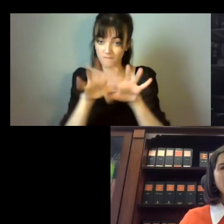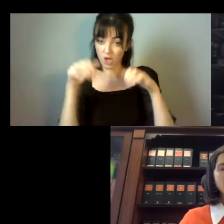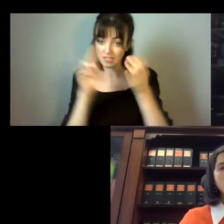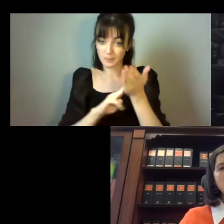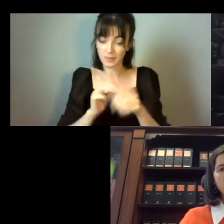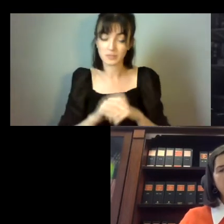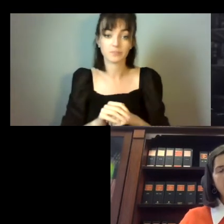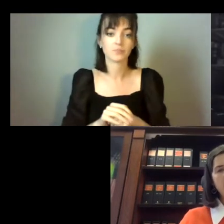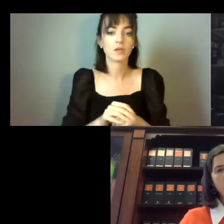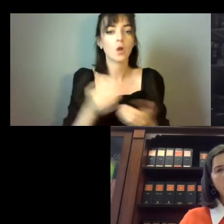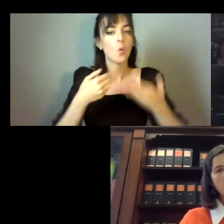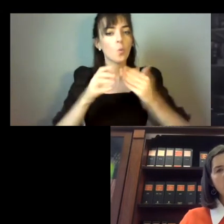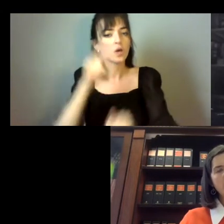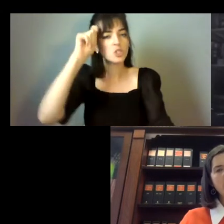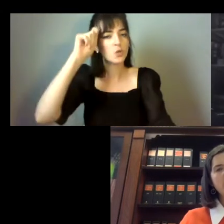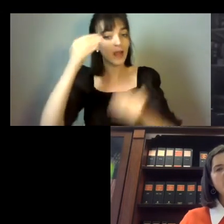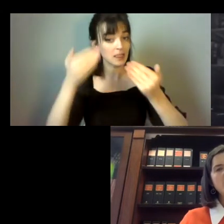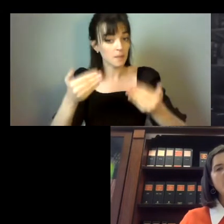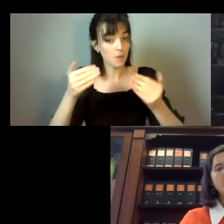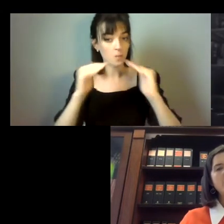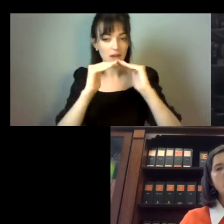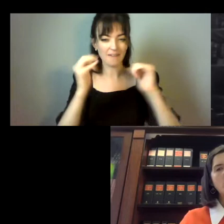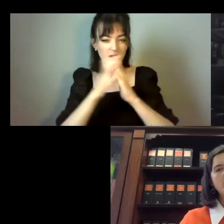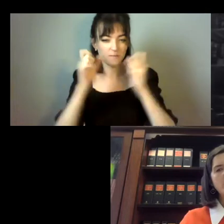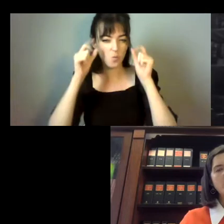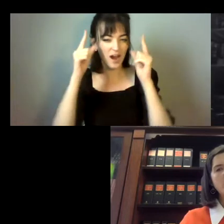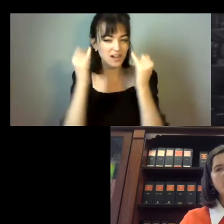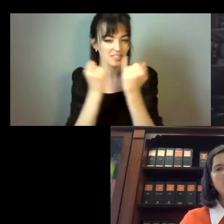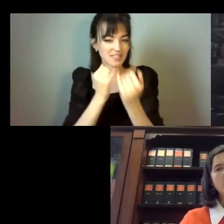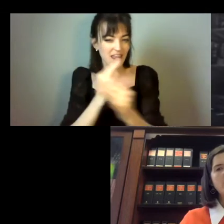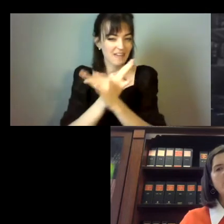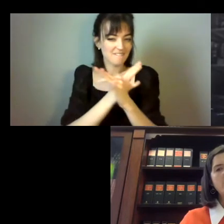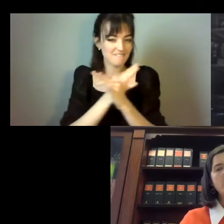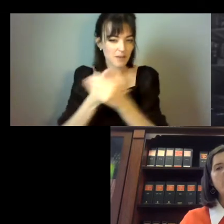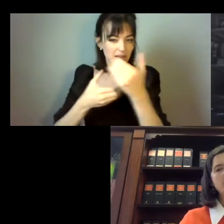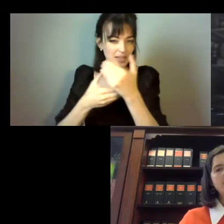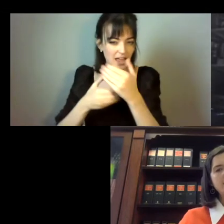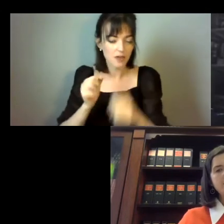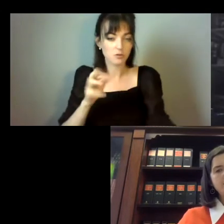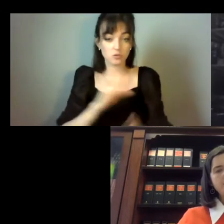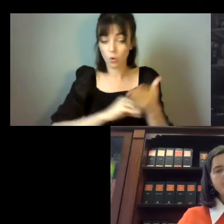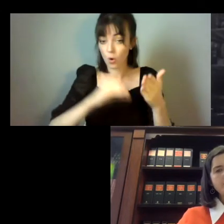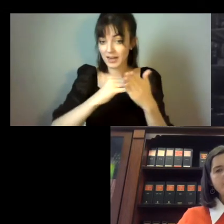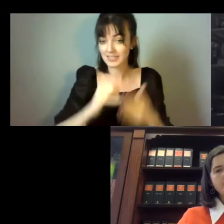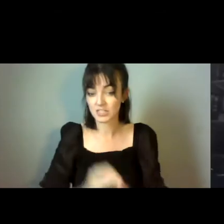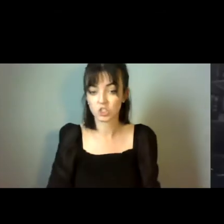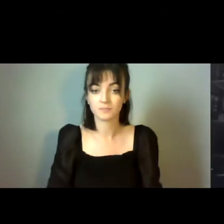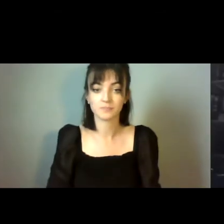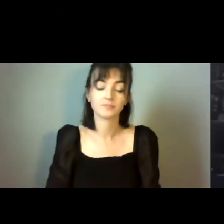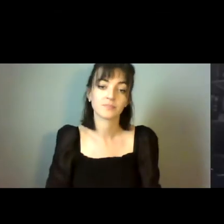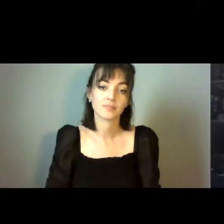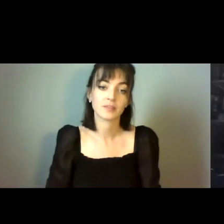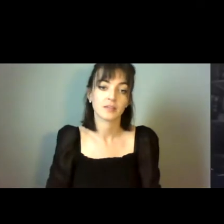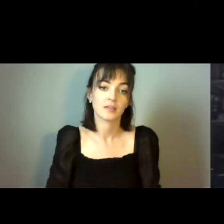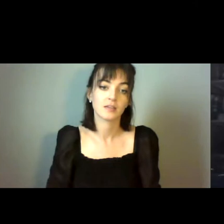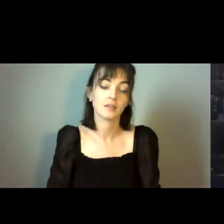current level of awareness is among family care is generally or, you know, speaking to your organization as well? I mean, we've